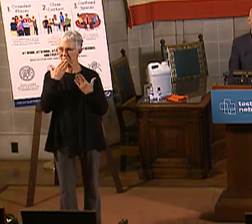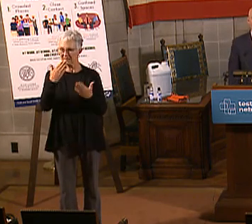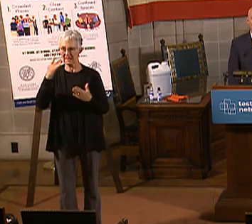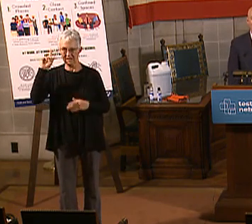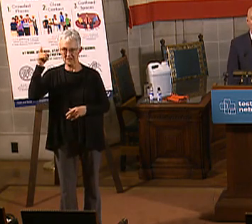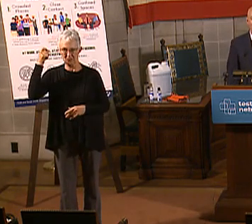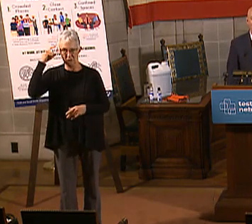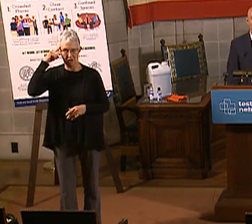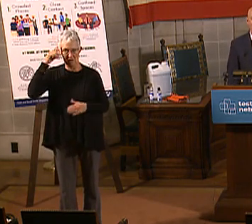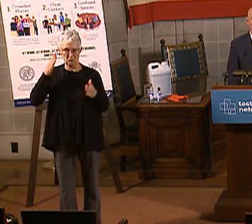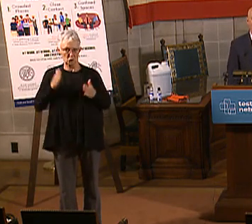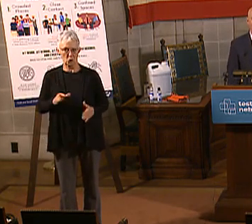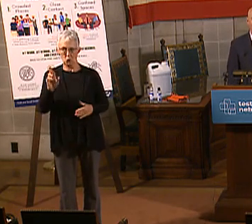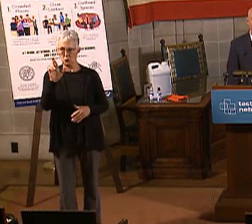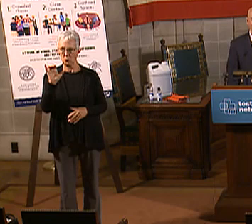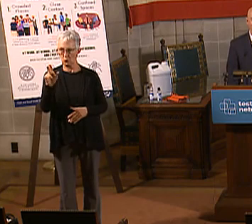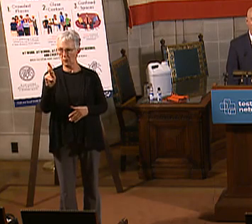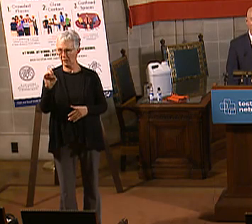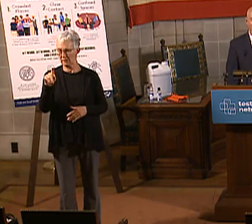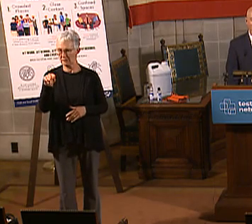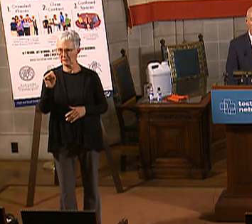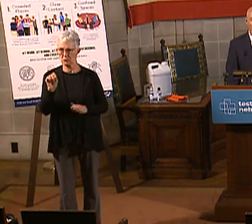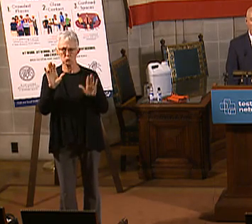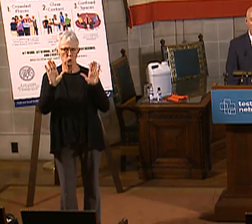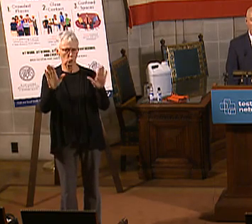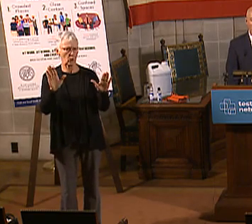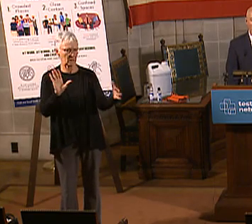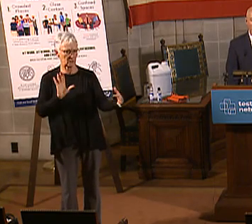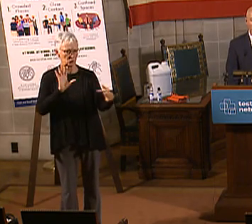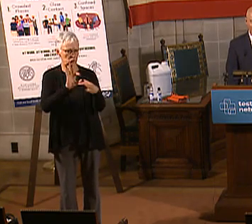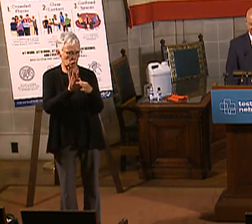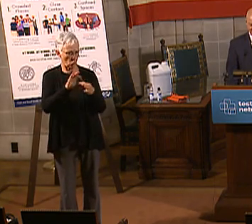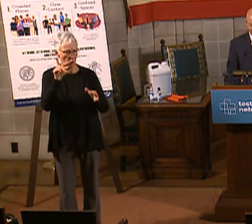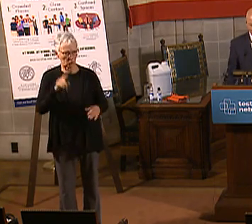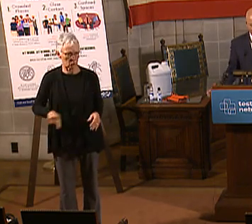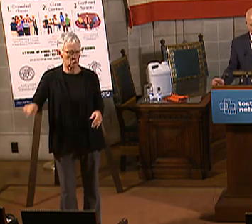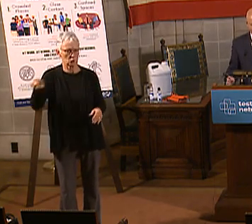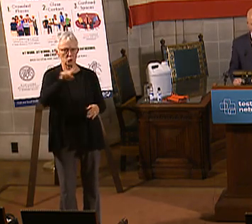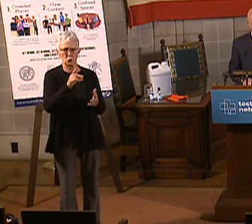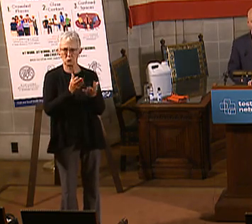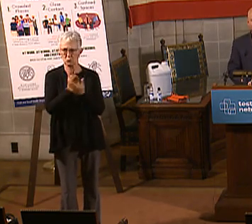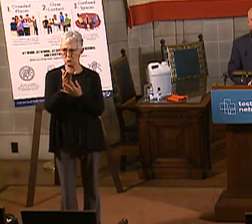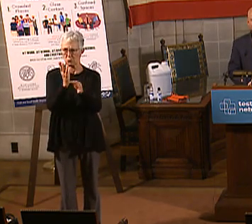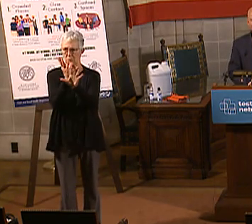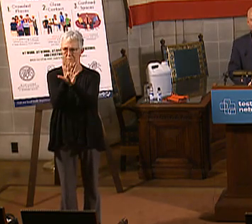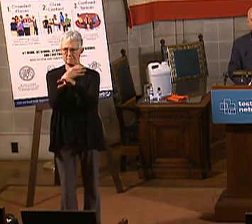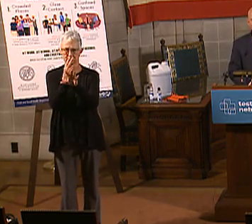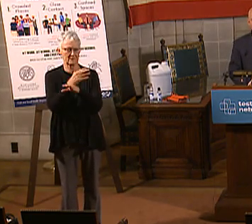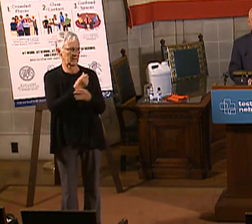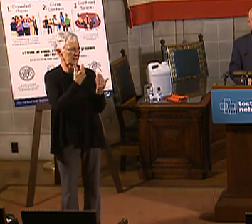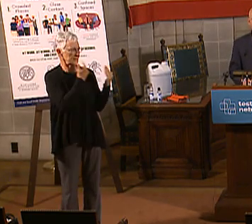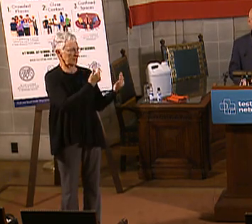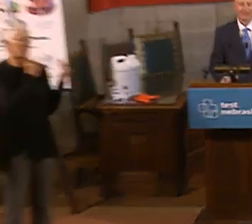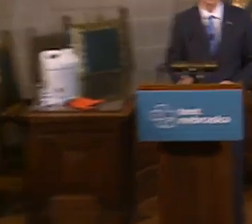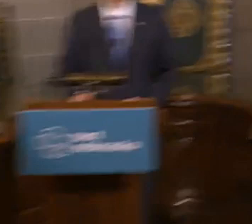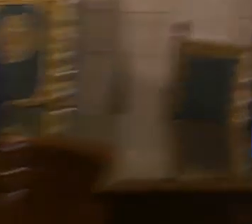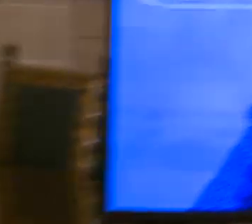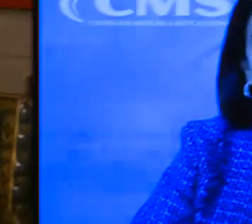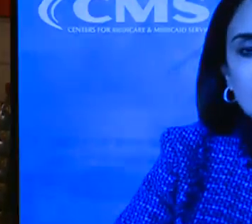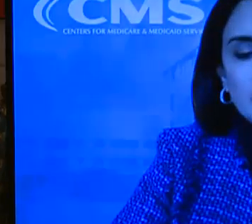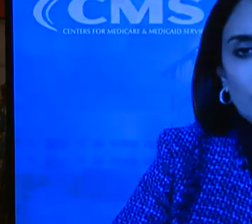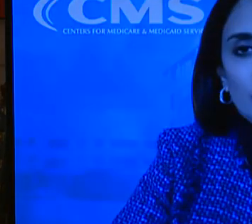Ricketts, and it's great to join you all all virtually. And first of all, just want to say thank you for all your leadership and hard work on the pandemic.